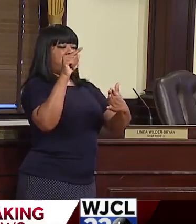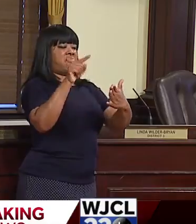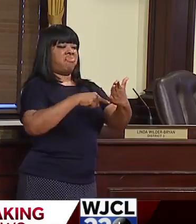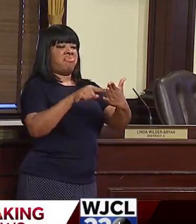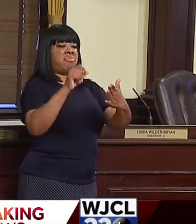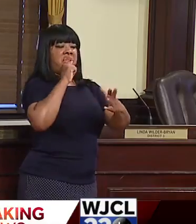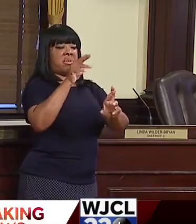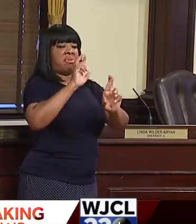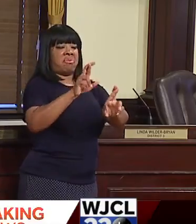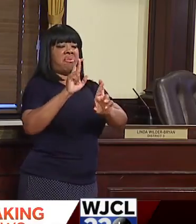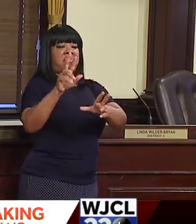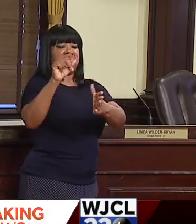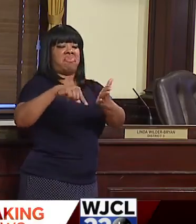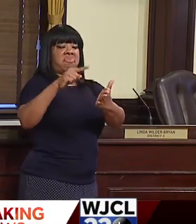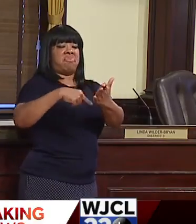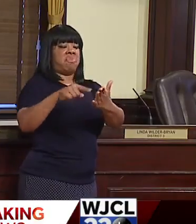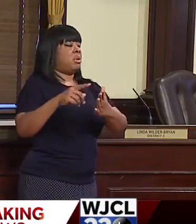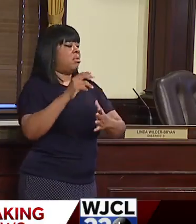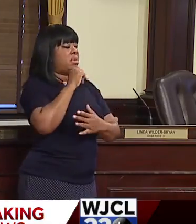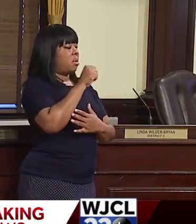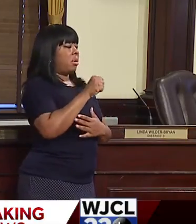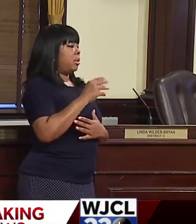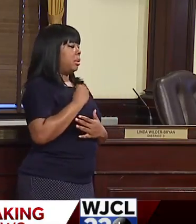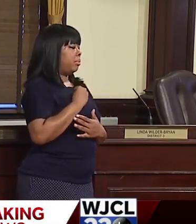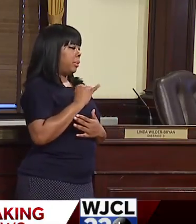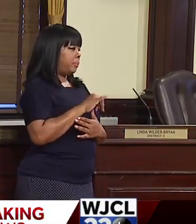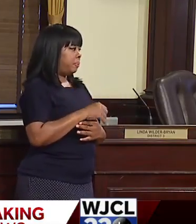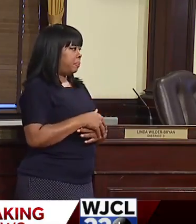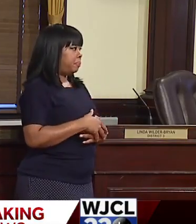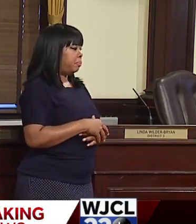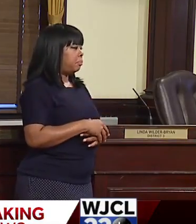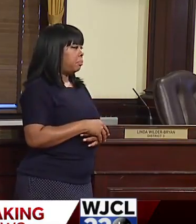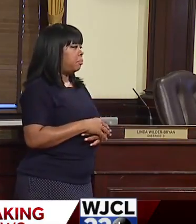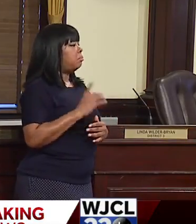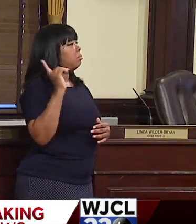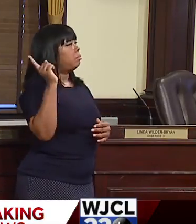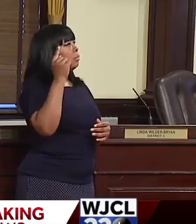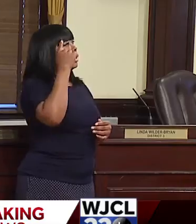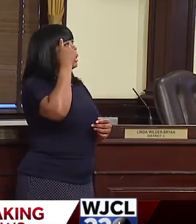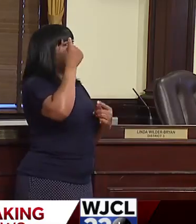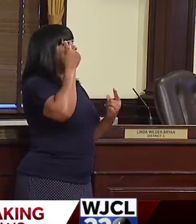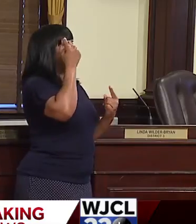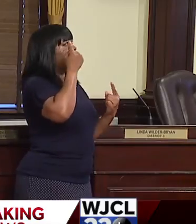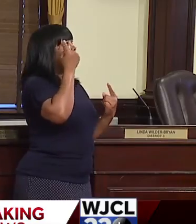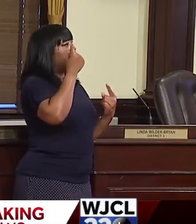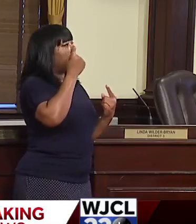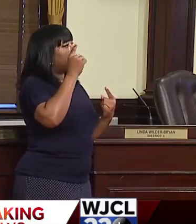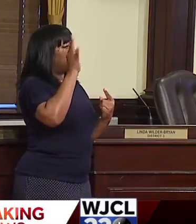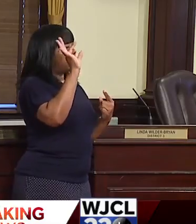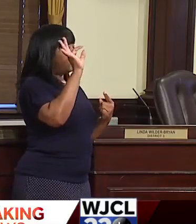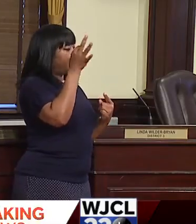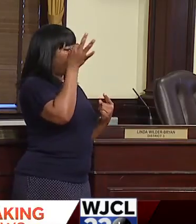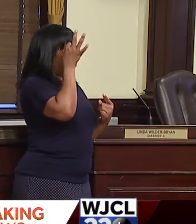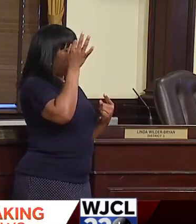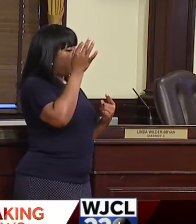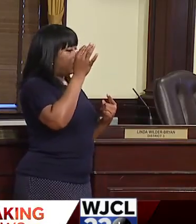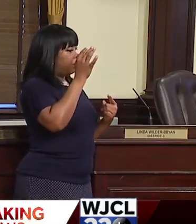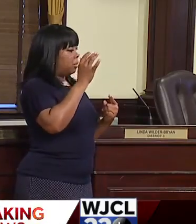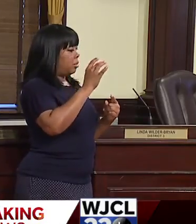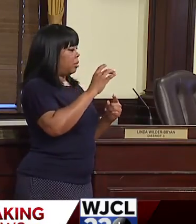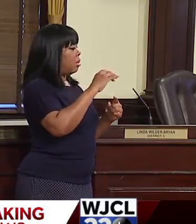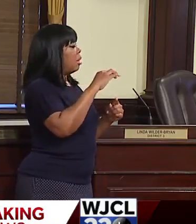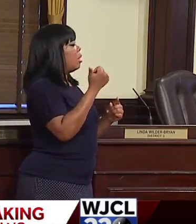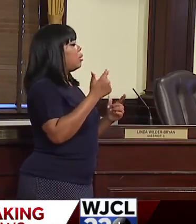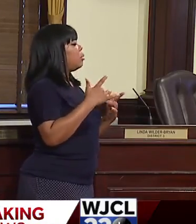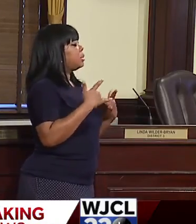constituents or disrespect me. The thought of the the way that the the federal case on the other